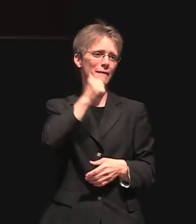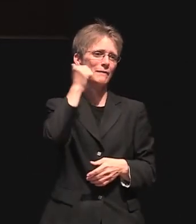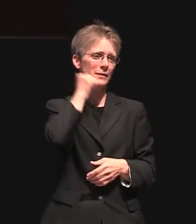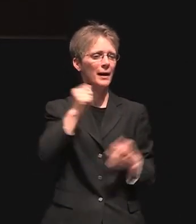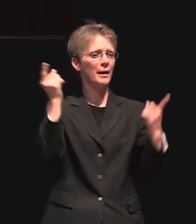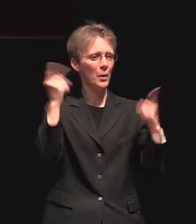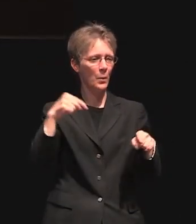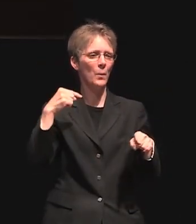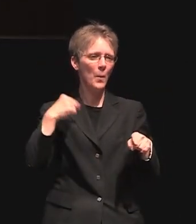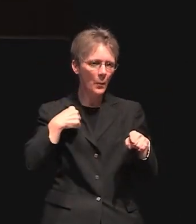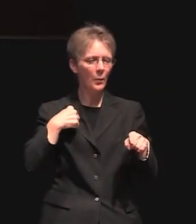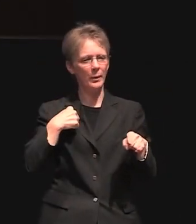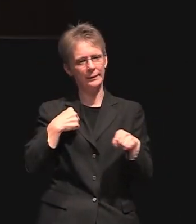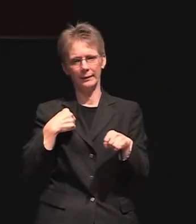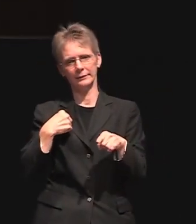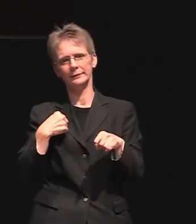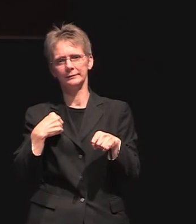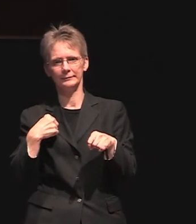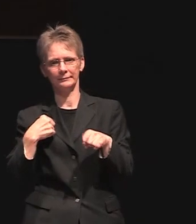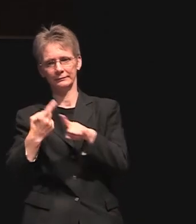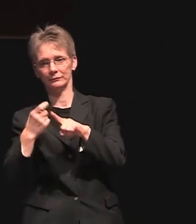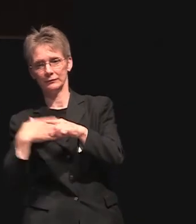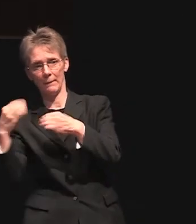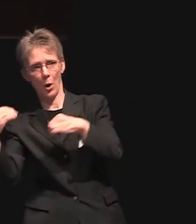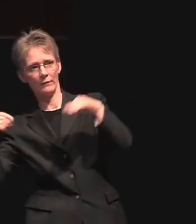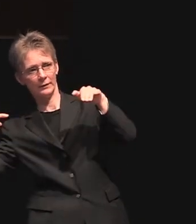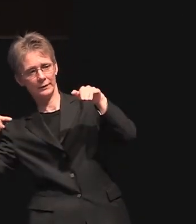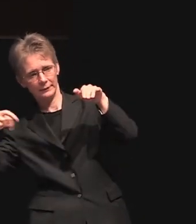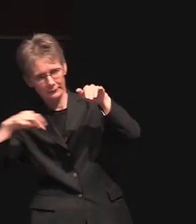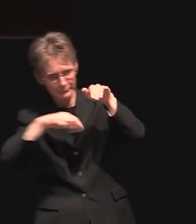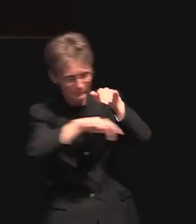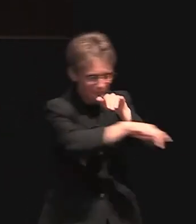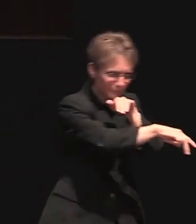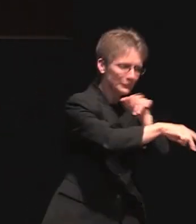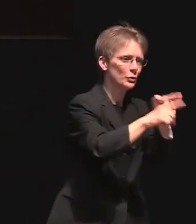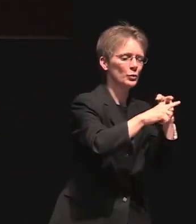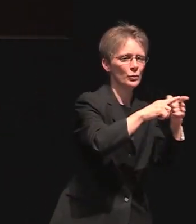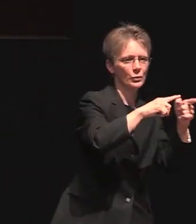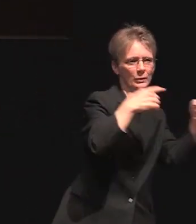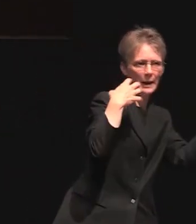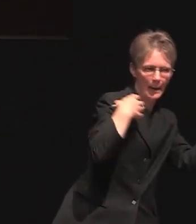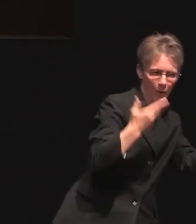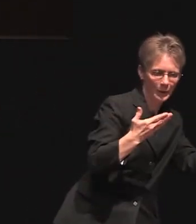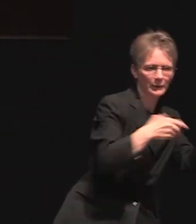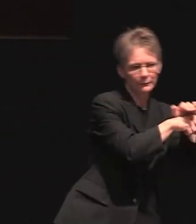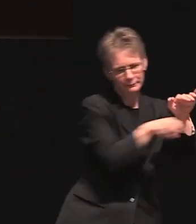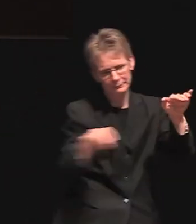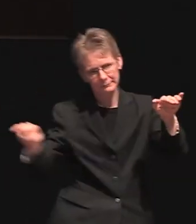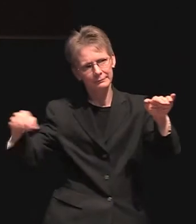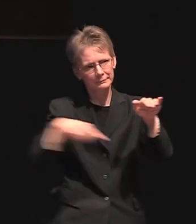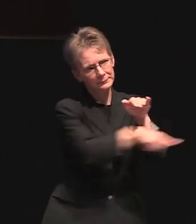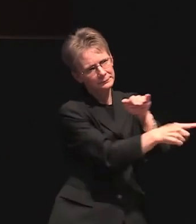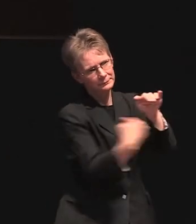avenue underneath the street from canon house office building where my office is located to the capital